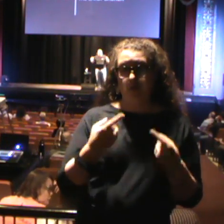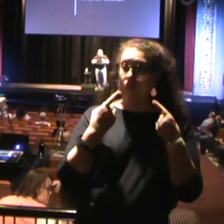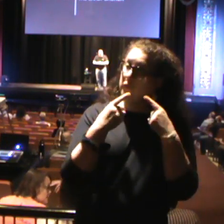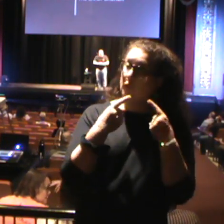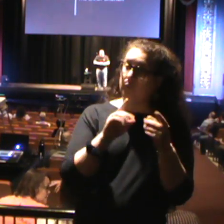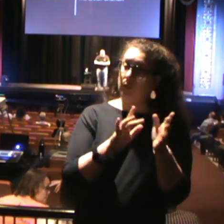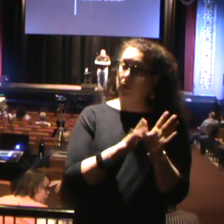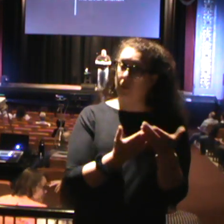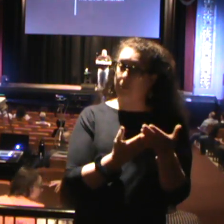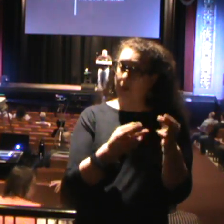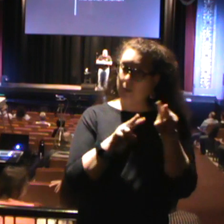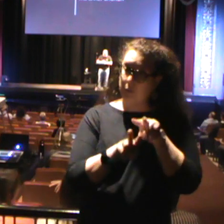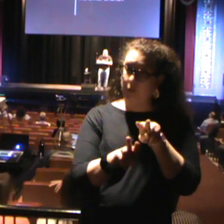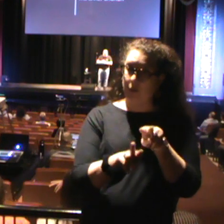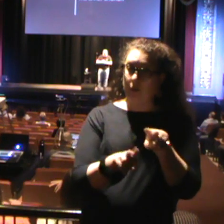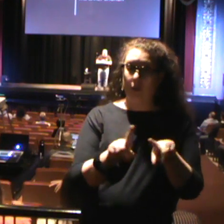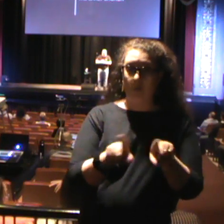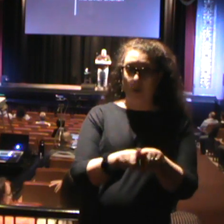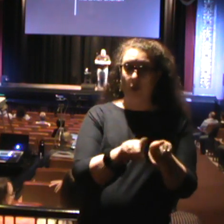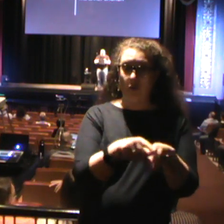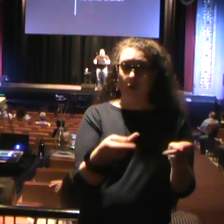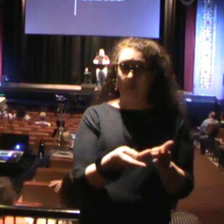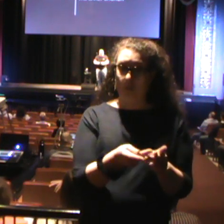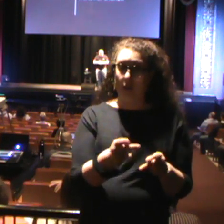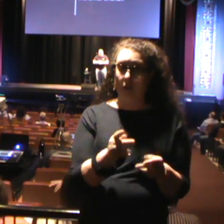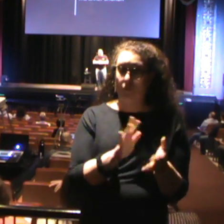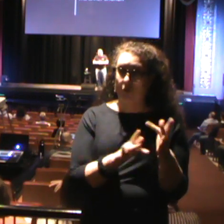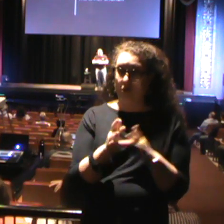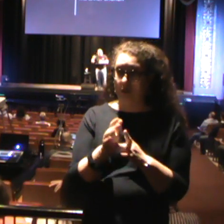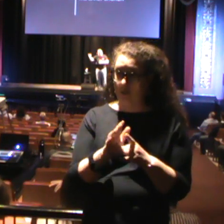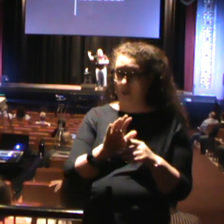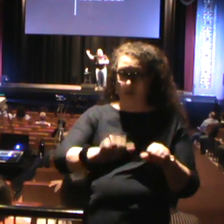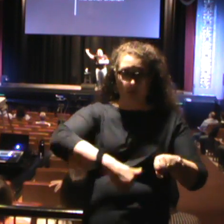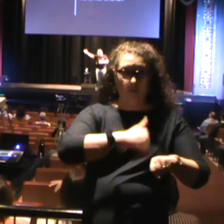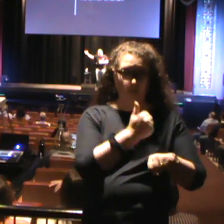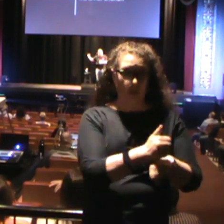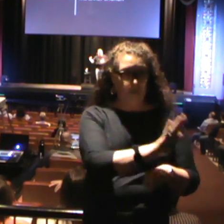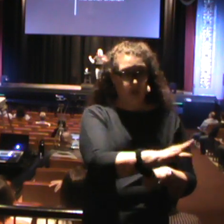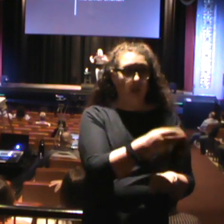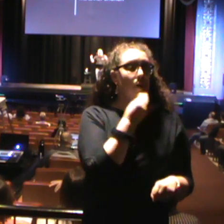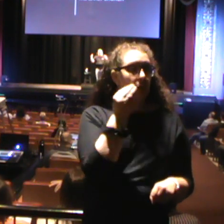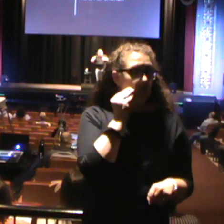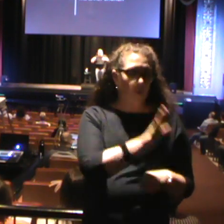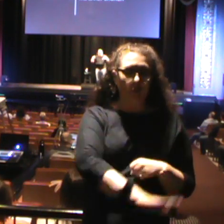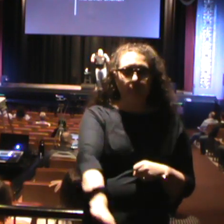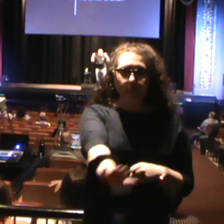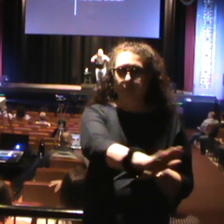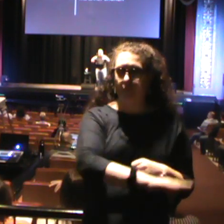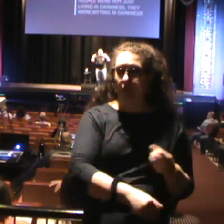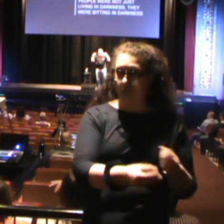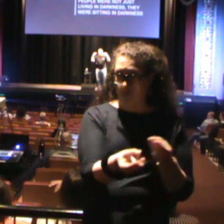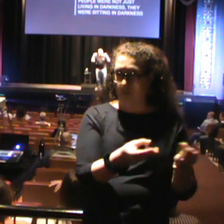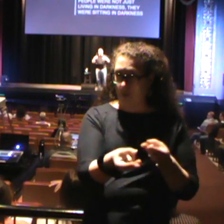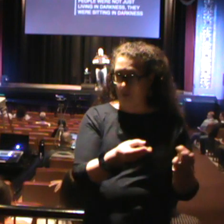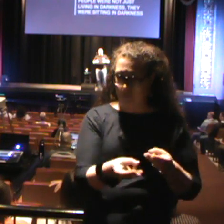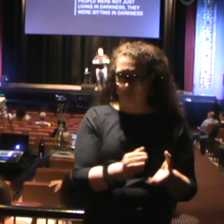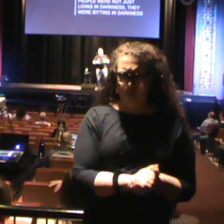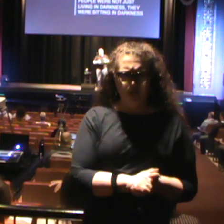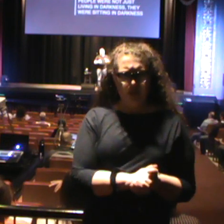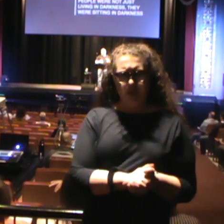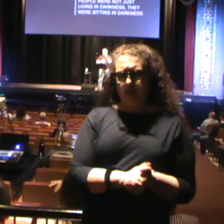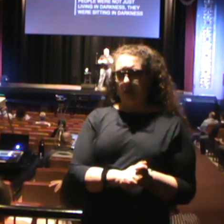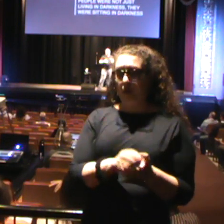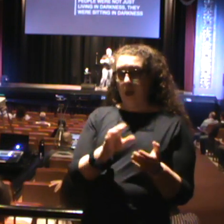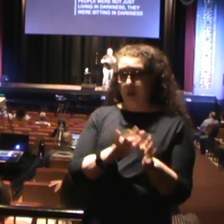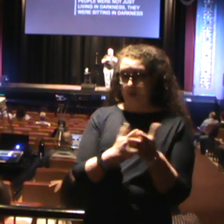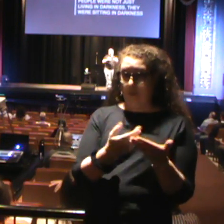make His home base in His early ministry. Isaiah called this place the Galilee of the Gentiles, where people lived in darkness.